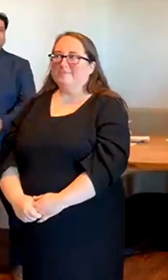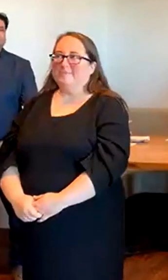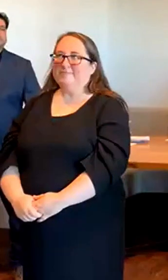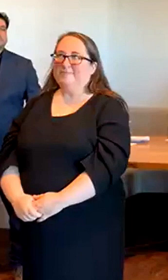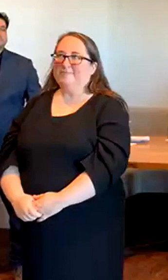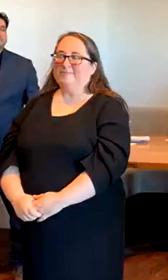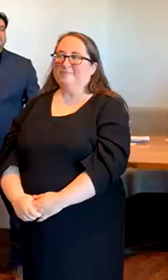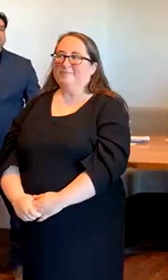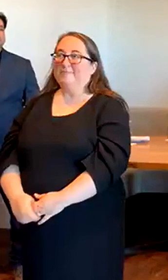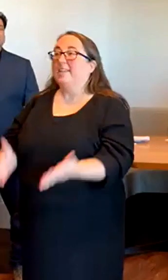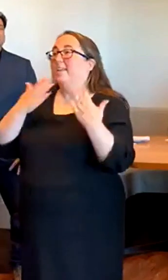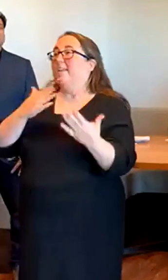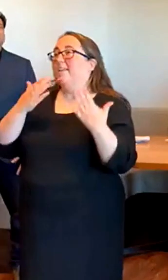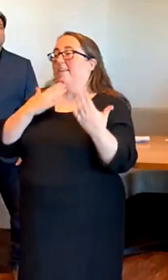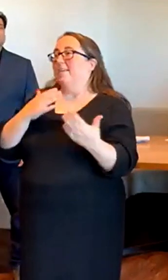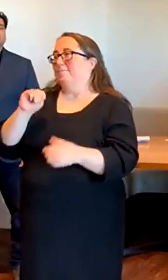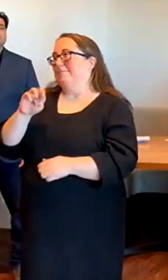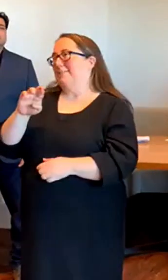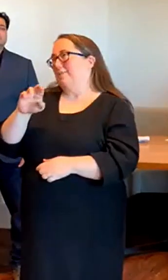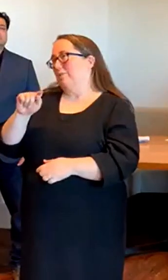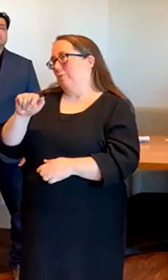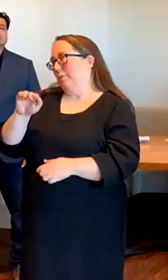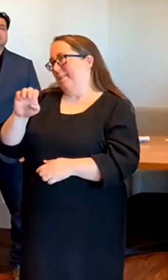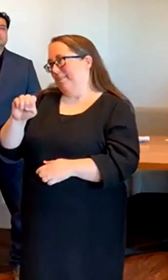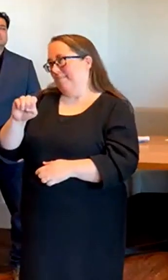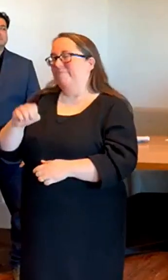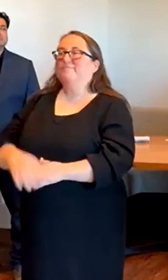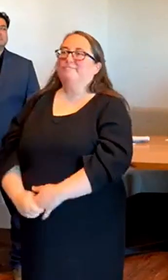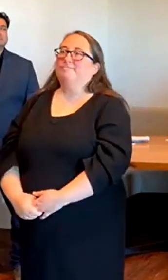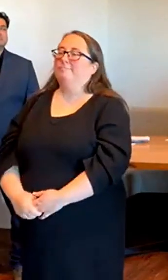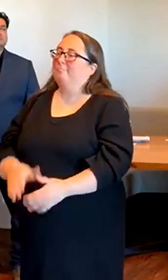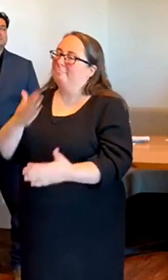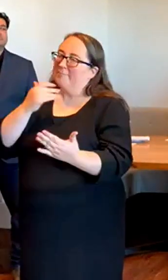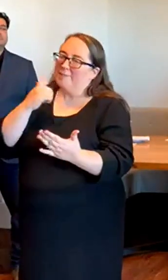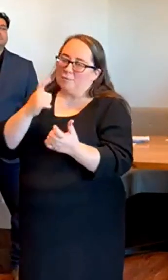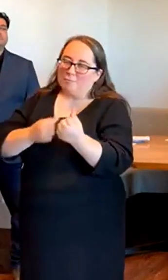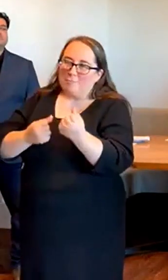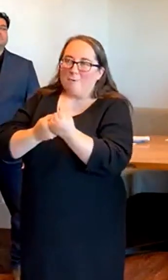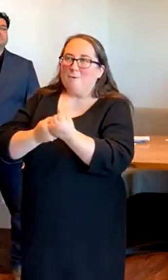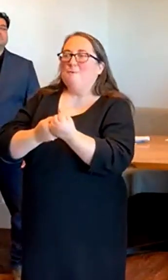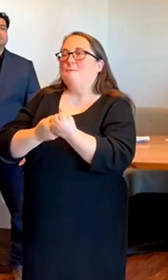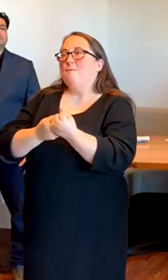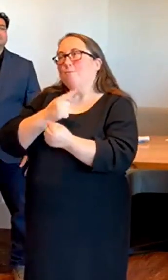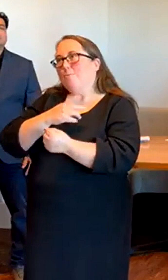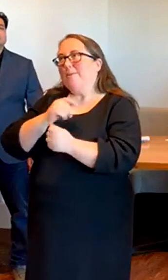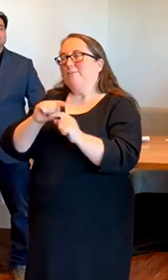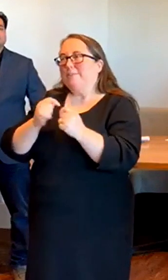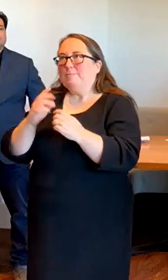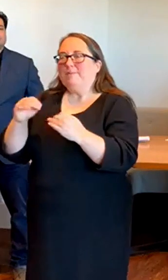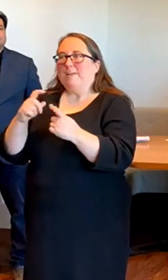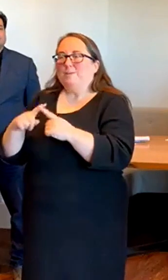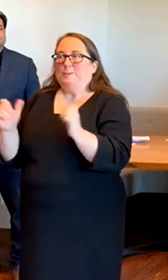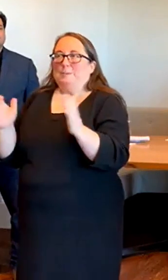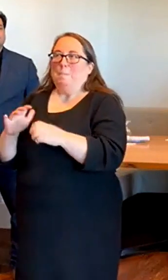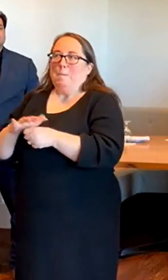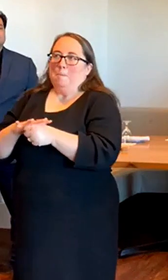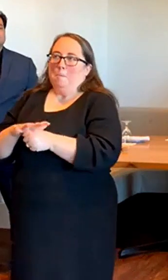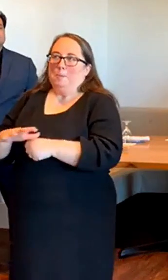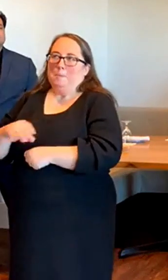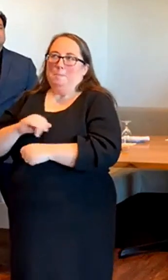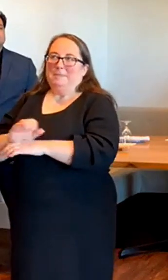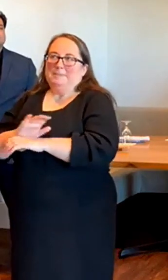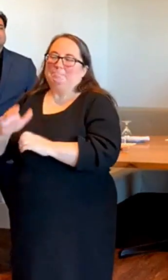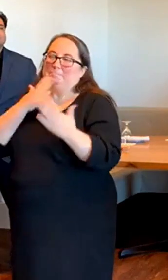Thank you, Mr. Tweal, for all your support that you and your team provide to our small, locally owned businesses.